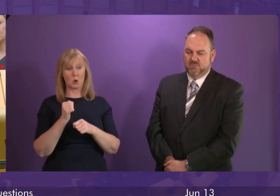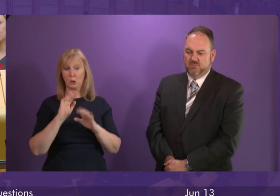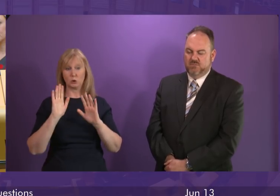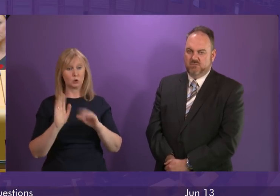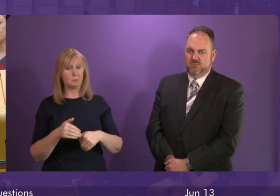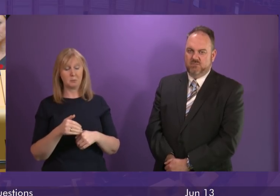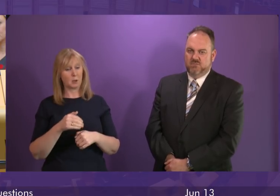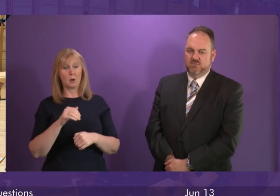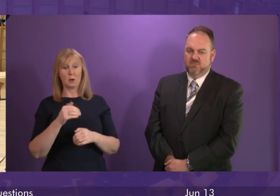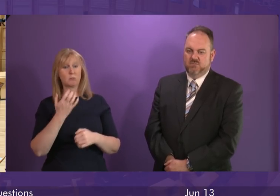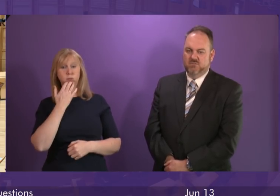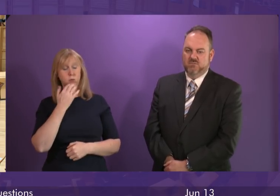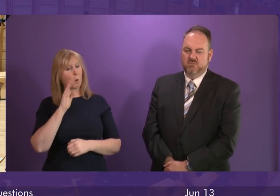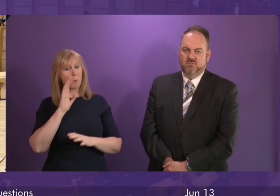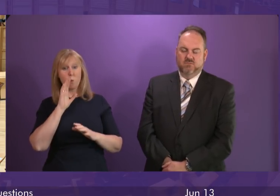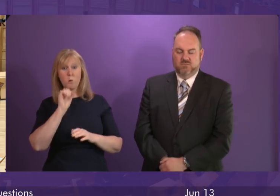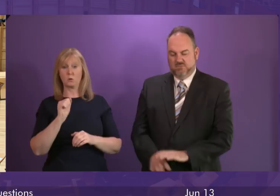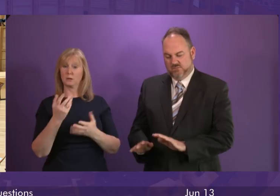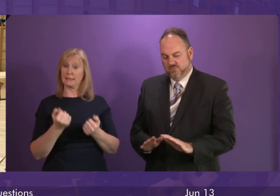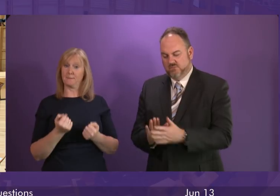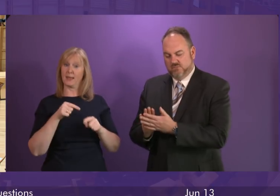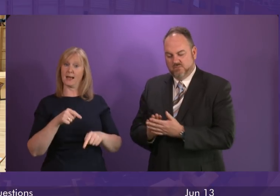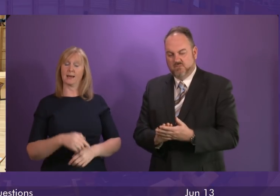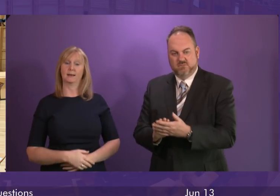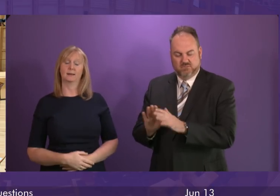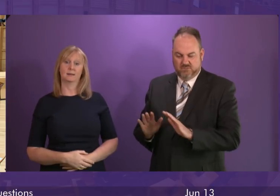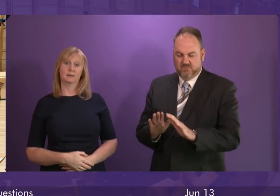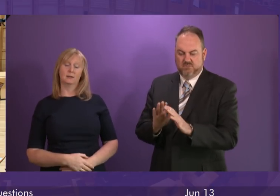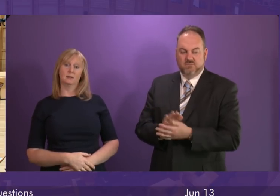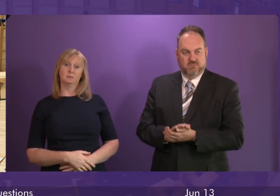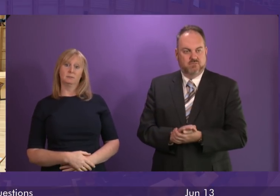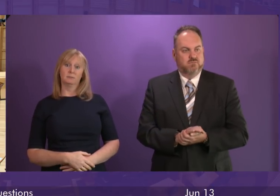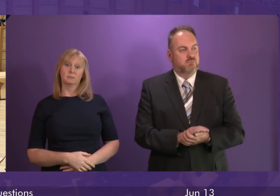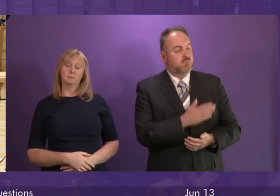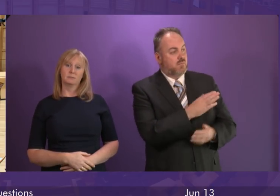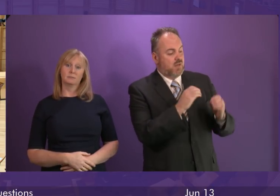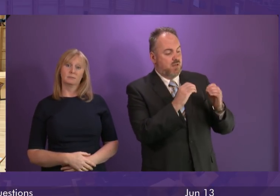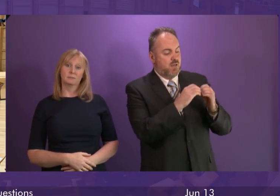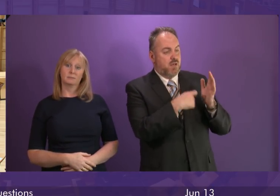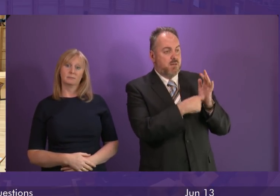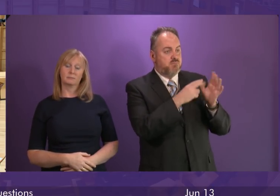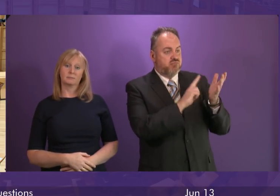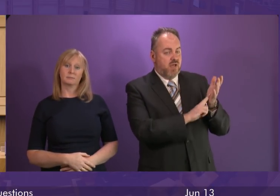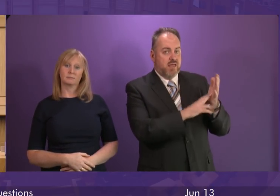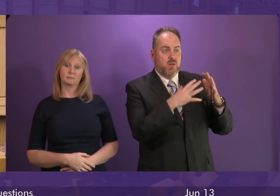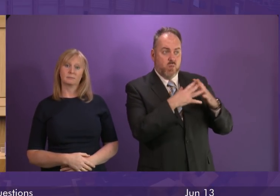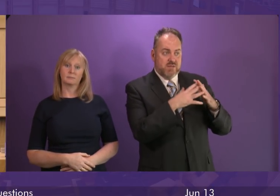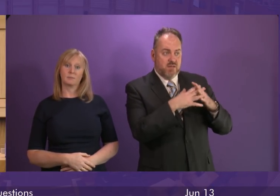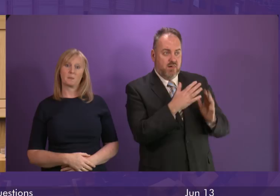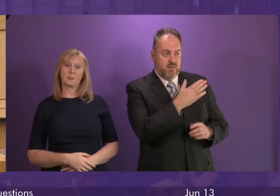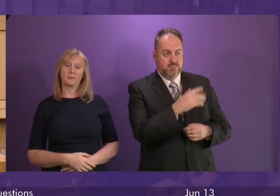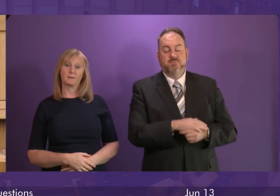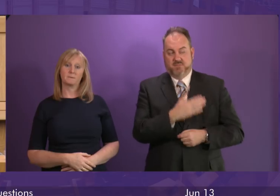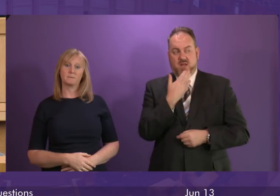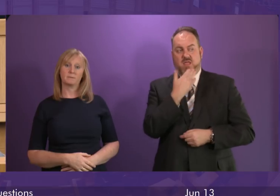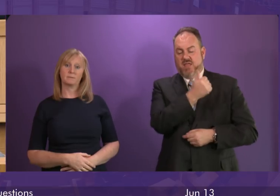not be tolerated. Thank you, Colin. Brian Whittle, to be followed by Ross Greer. Brian Whittle. Thank you